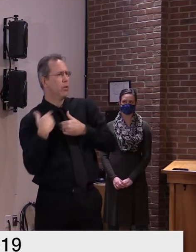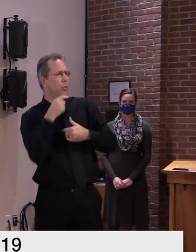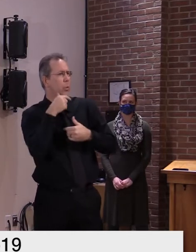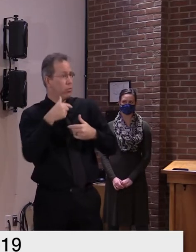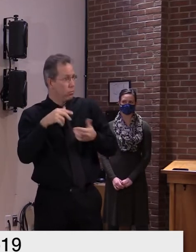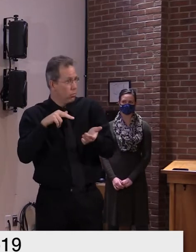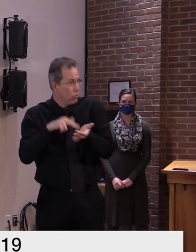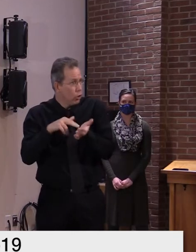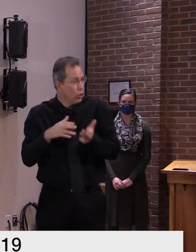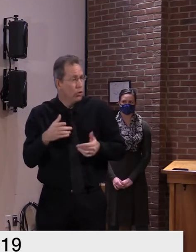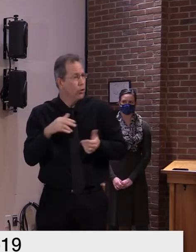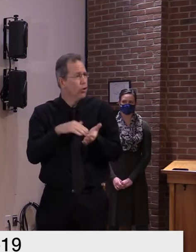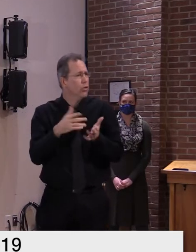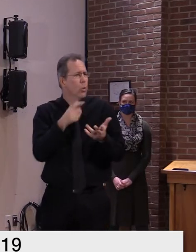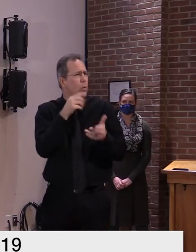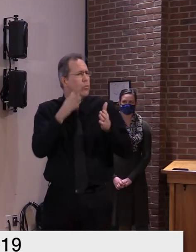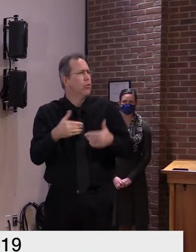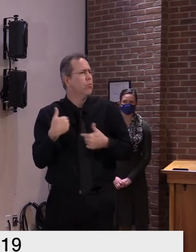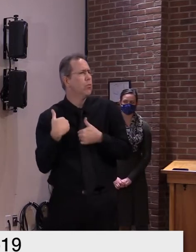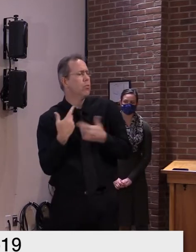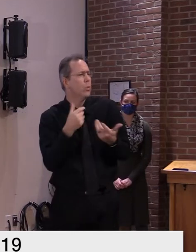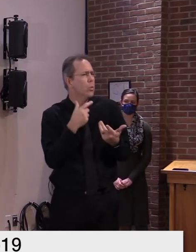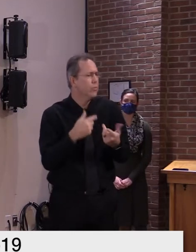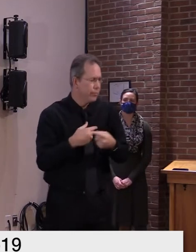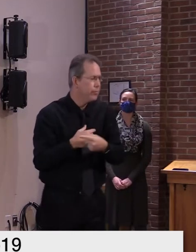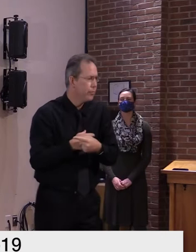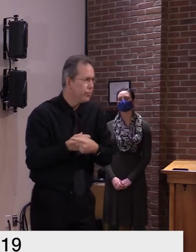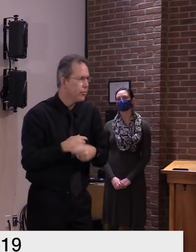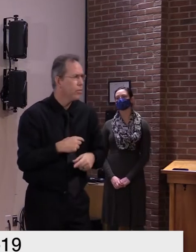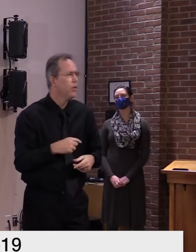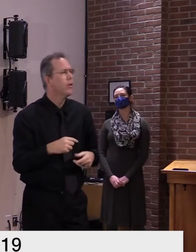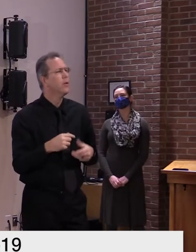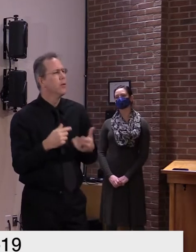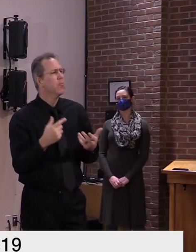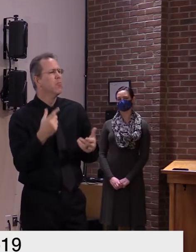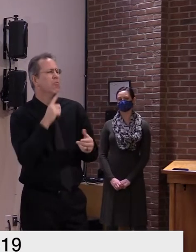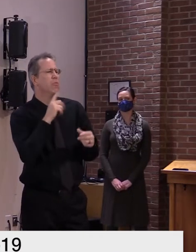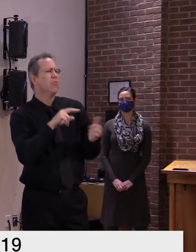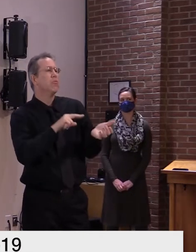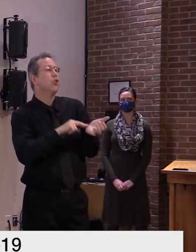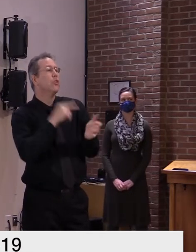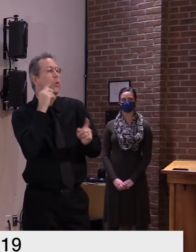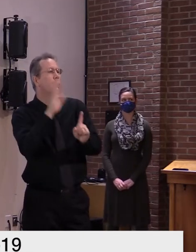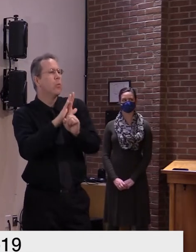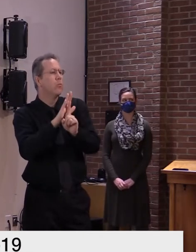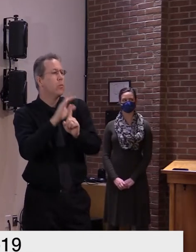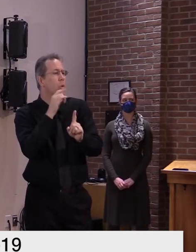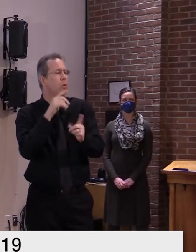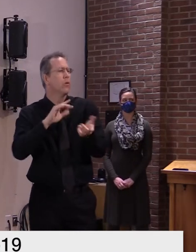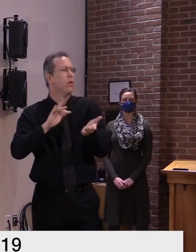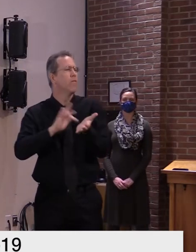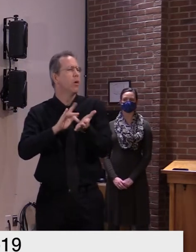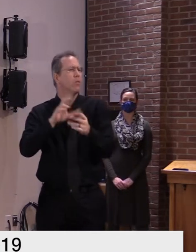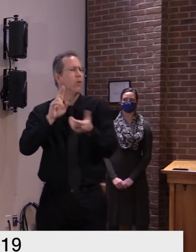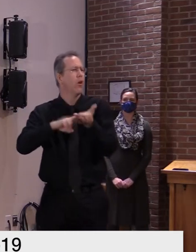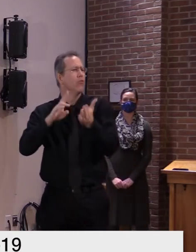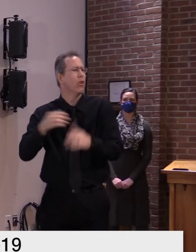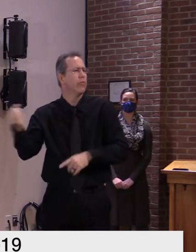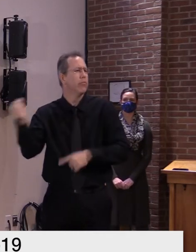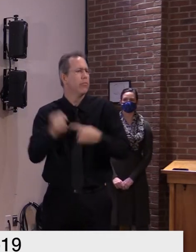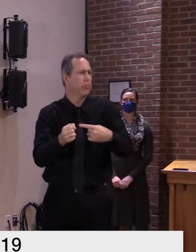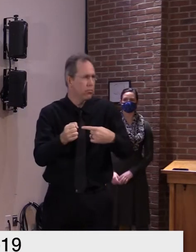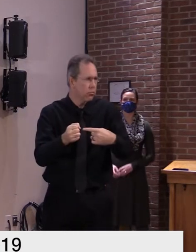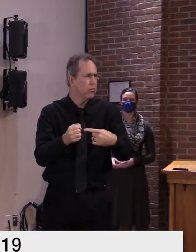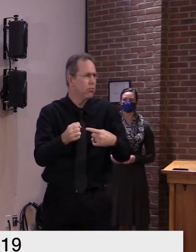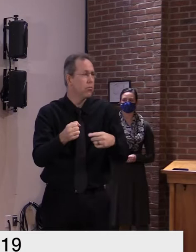contract um and they're committed to these clinics based on their contract for the health care workers